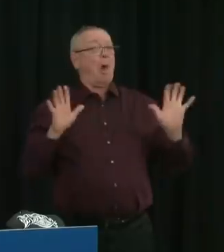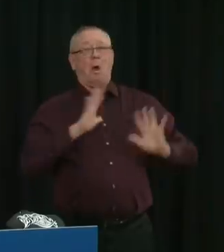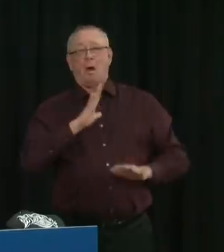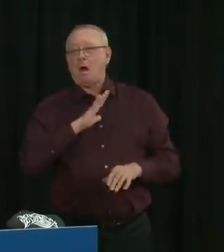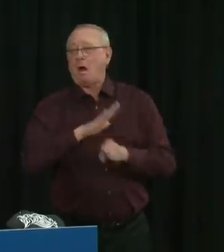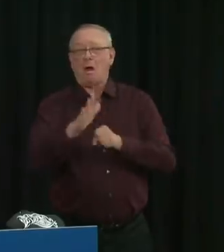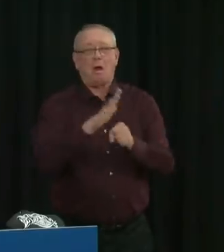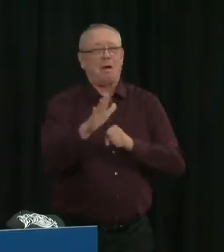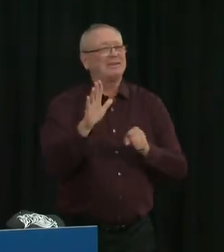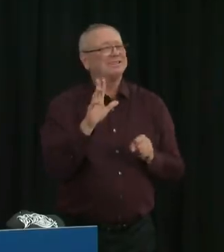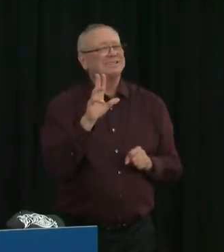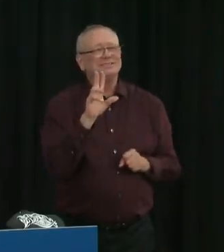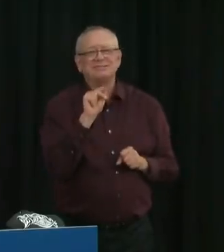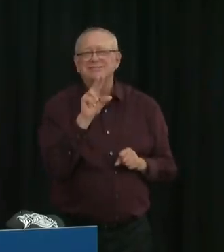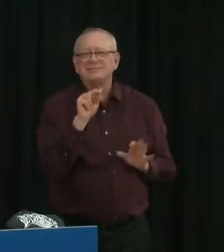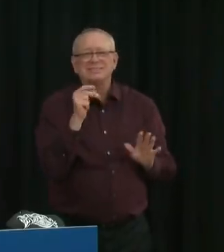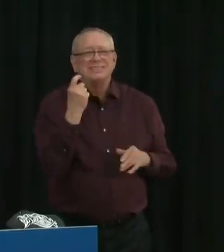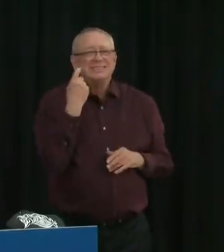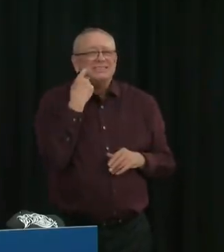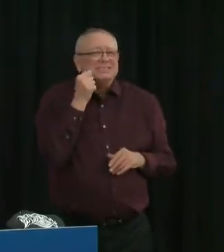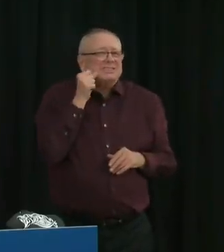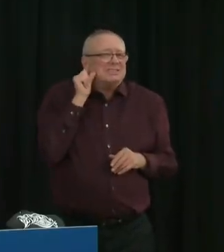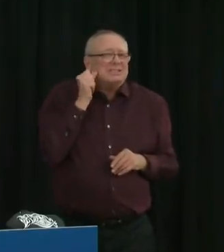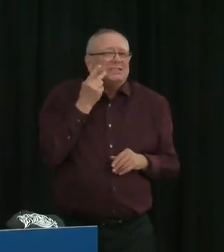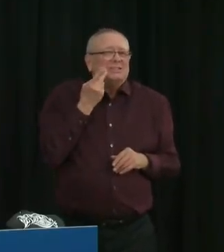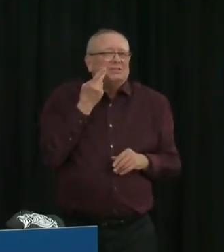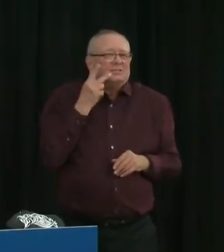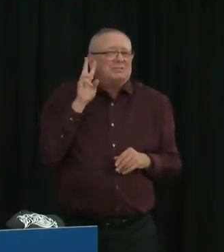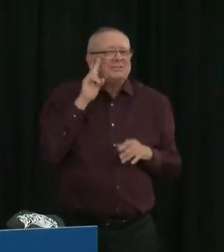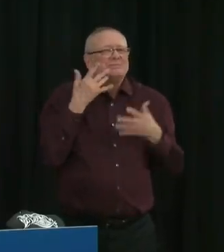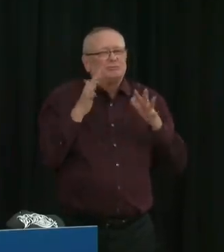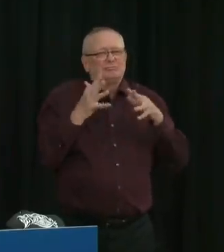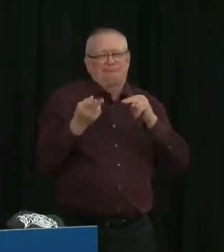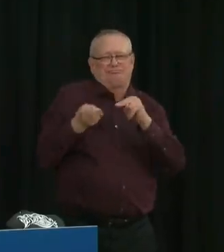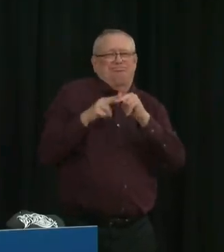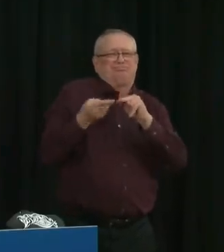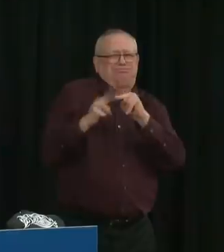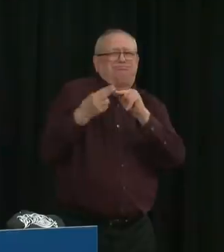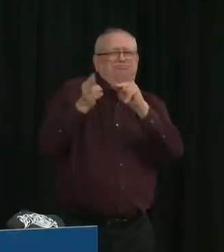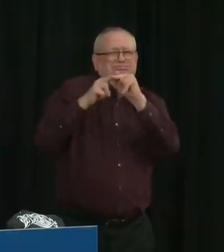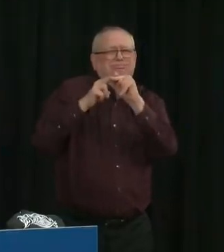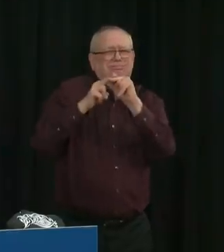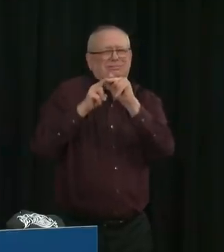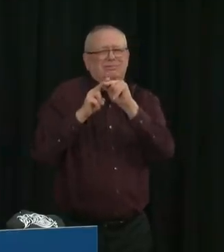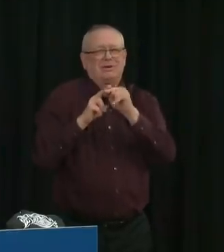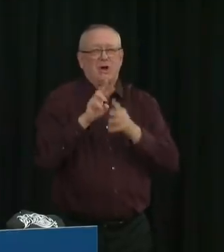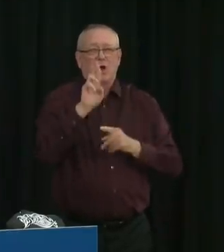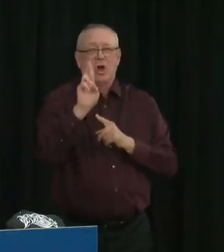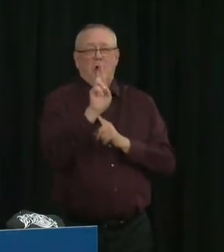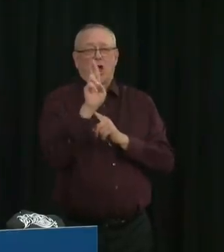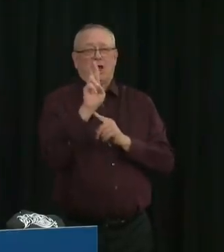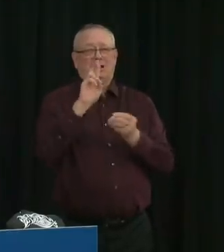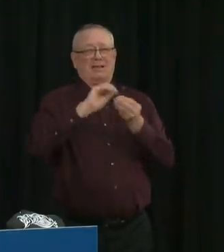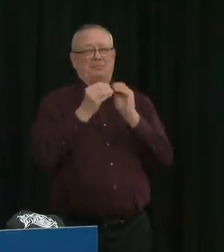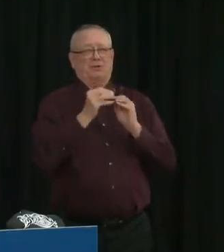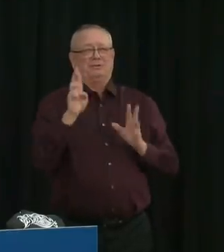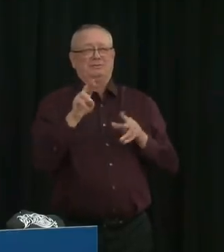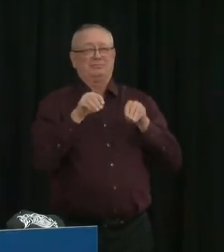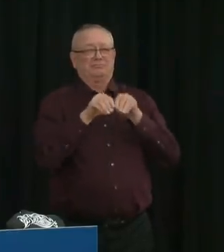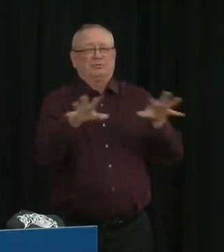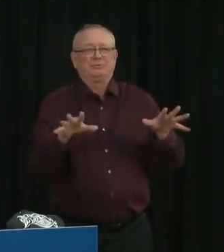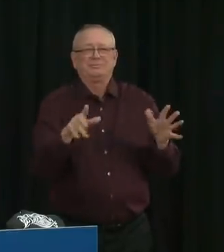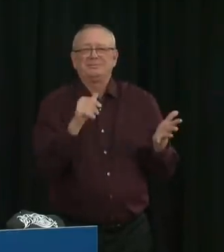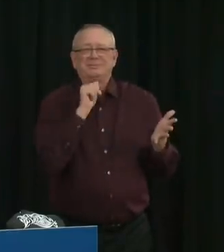have risen again, and while I do not have an R value, at this time, case numbers have recently been rising again in a